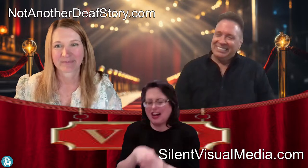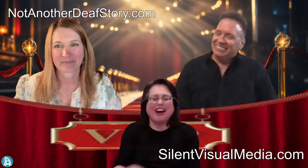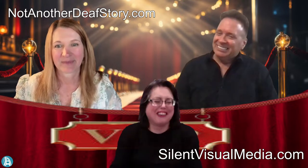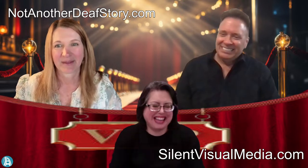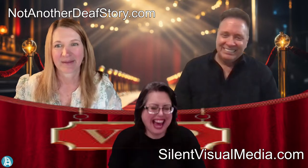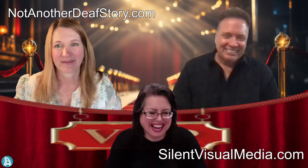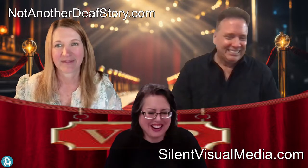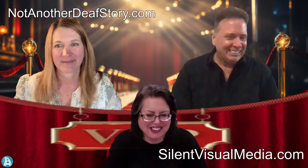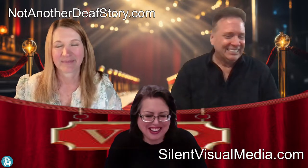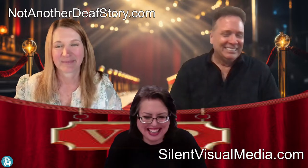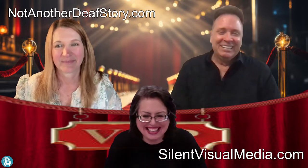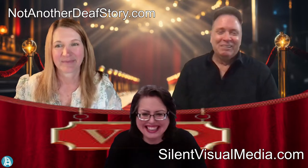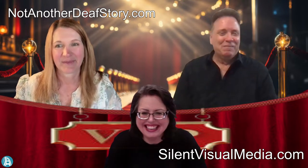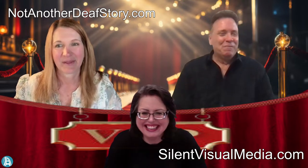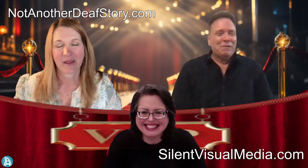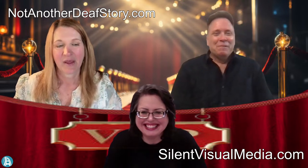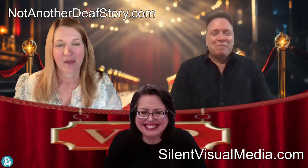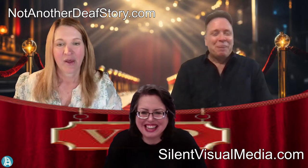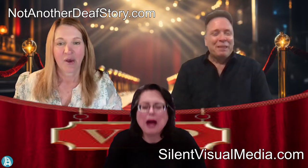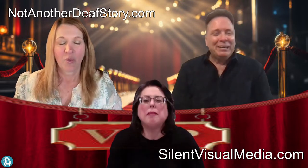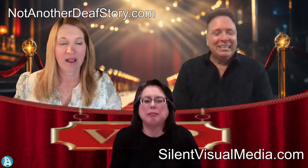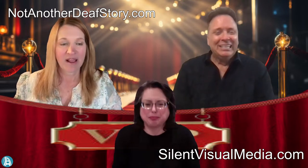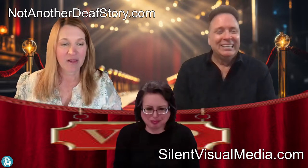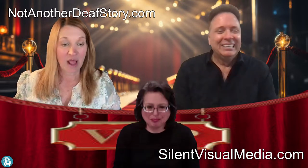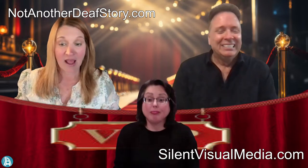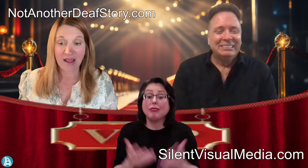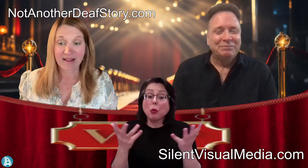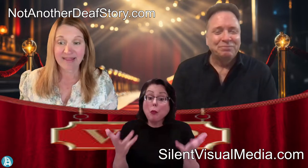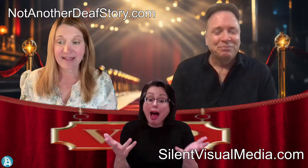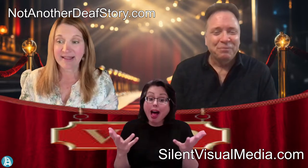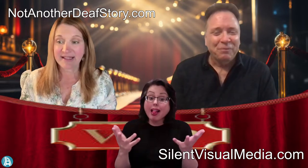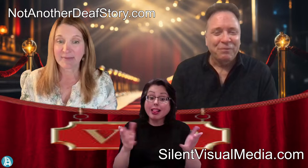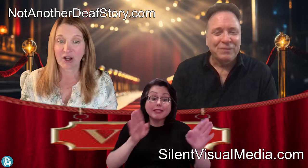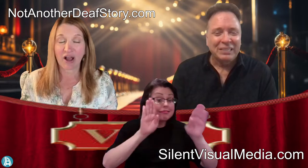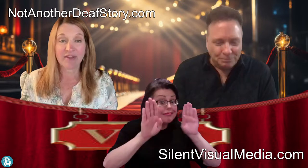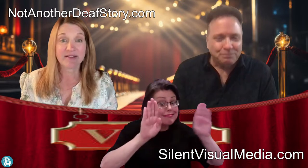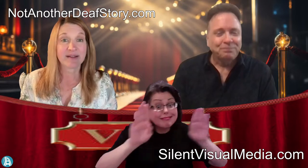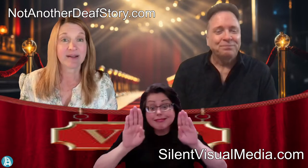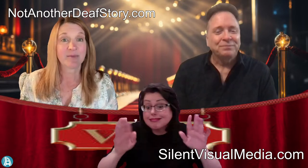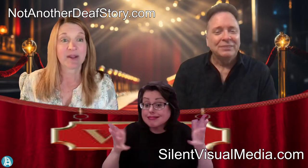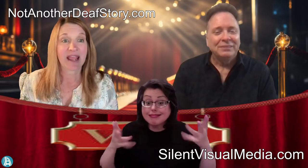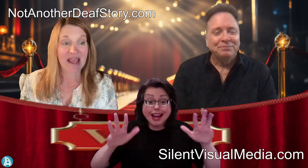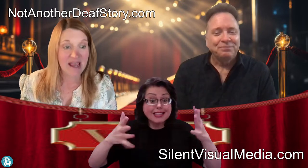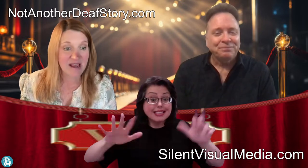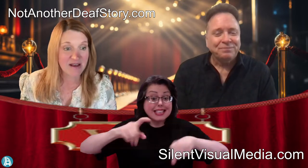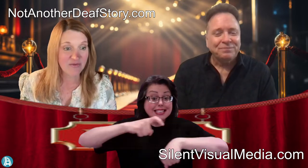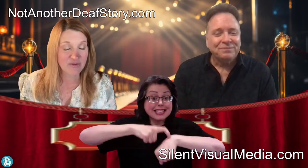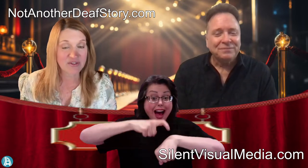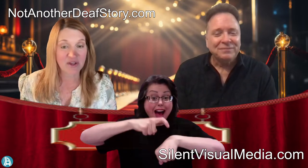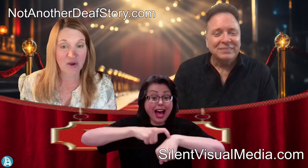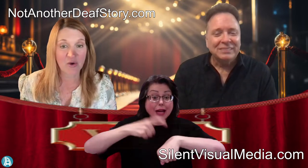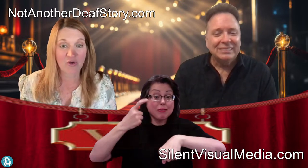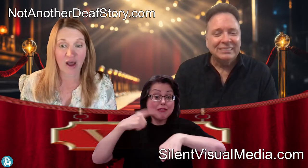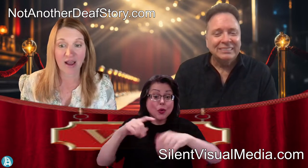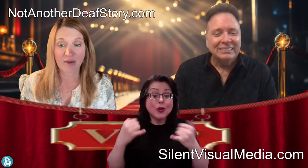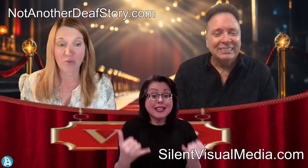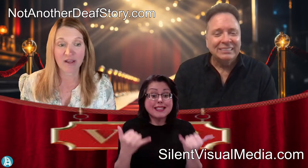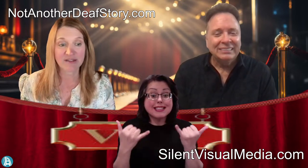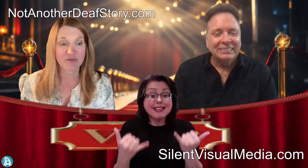Okay. All right. Well, I think that's about all the time we have. So I want to,